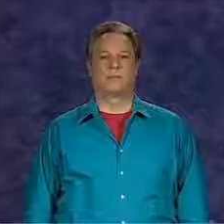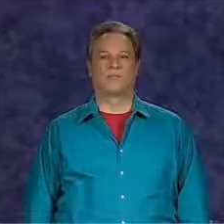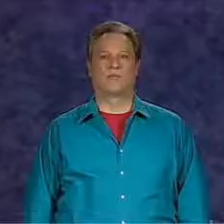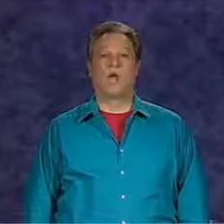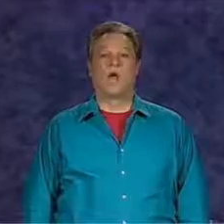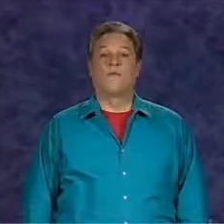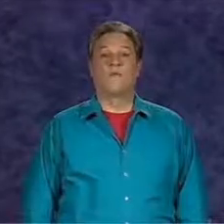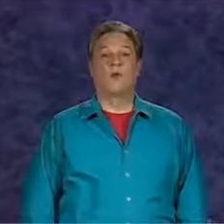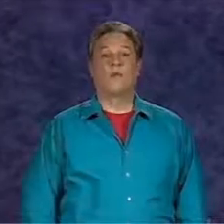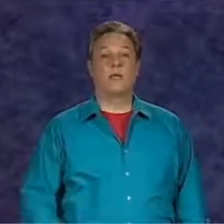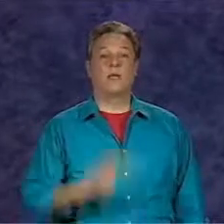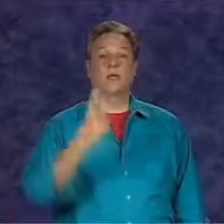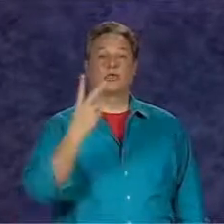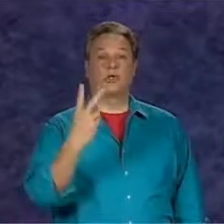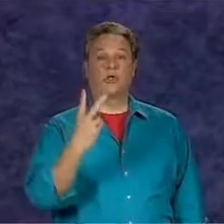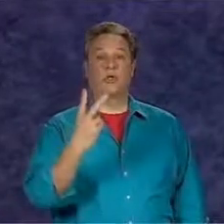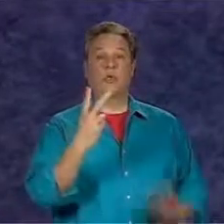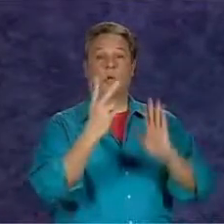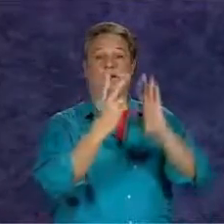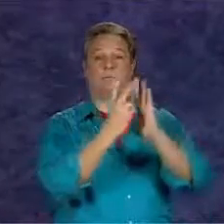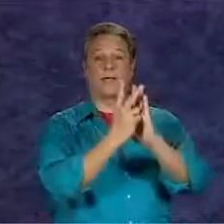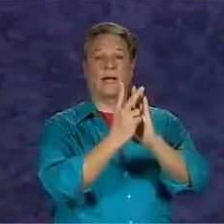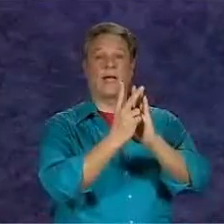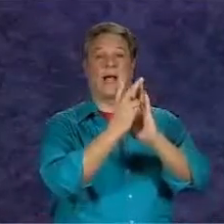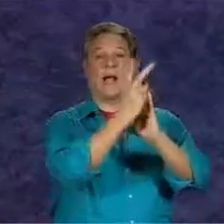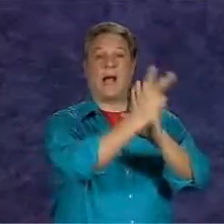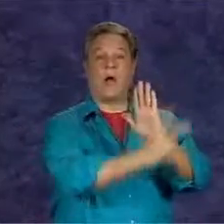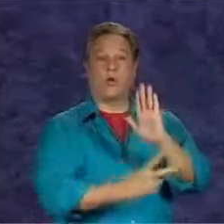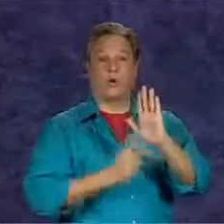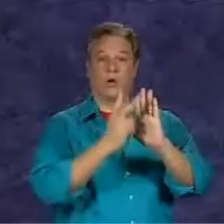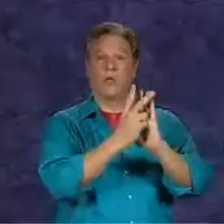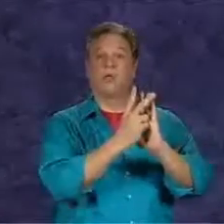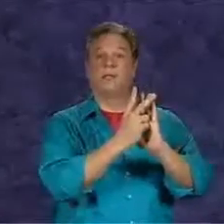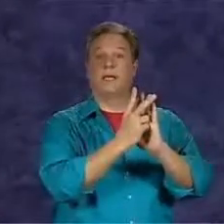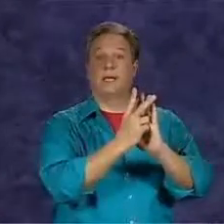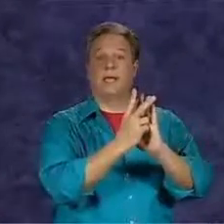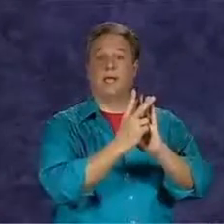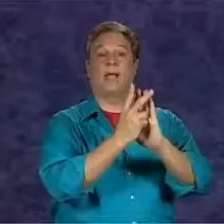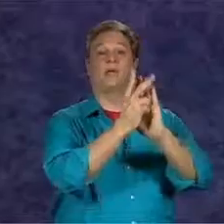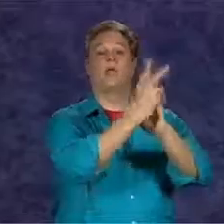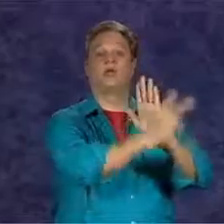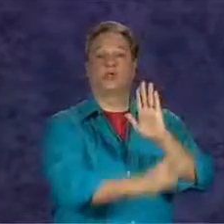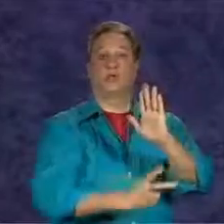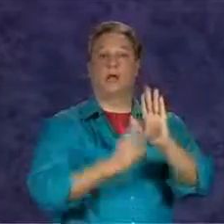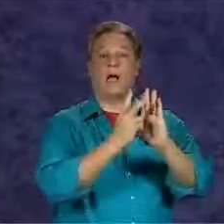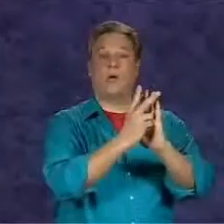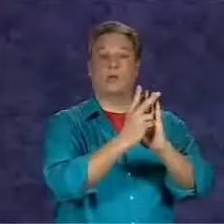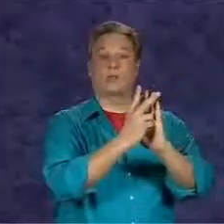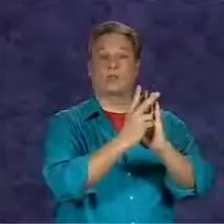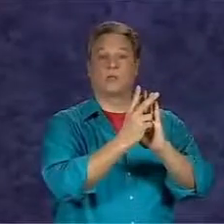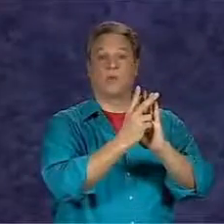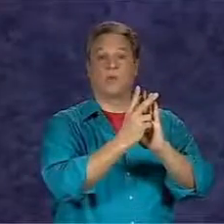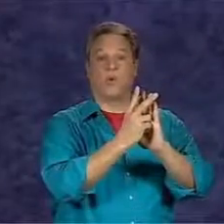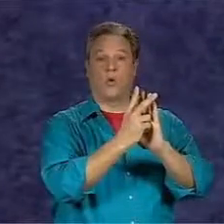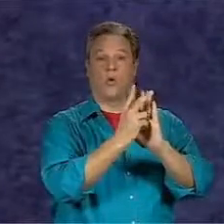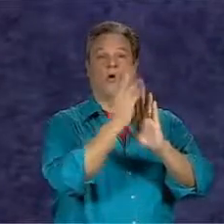Form the number 2 while signing hour to indicate 2 hours, or